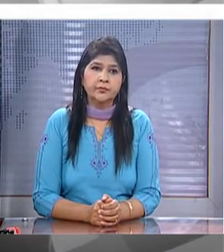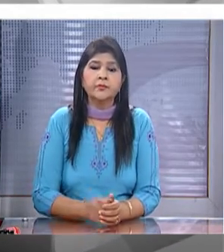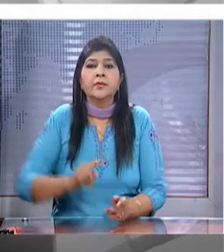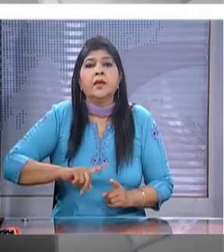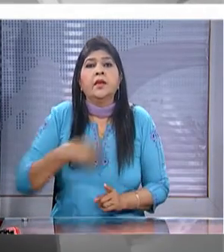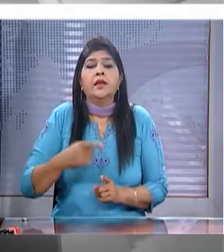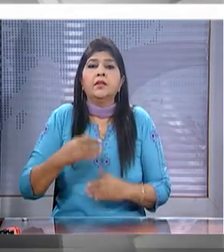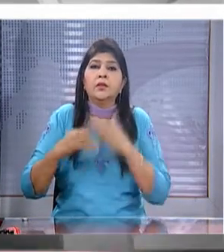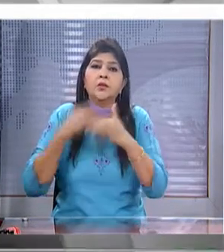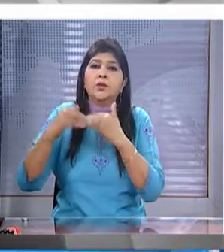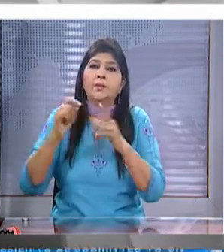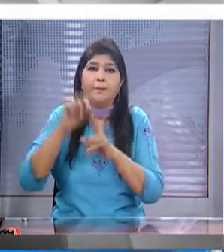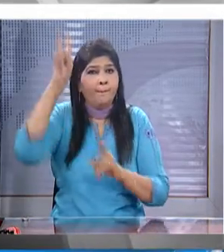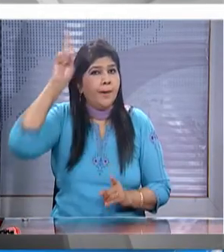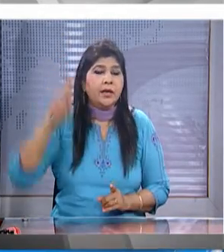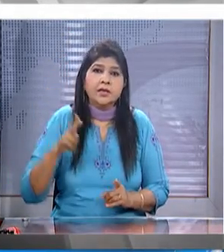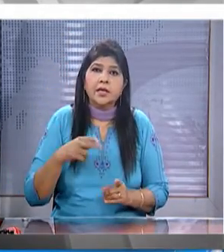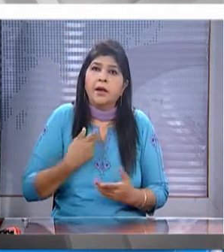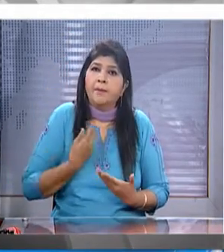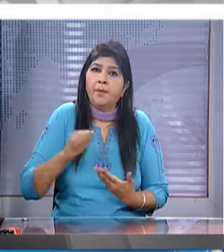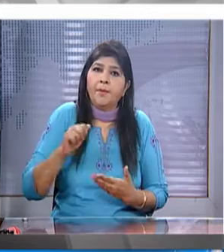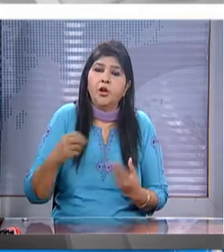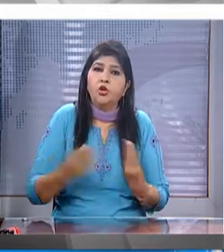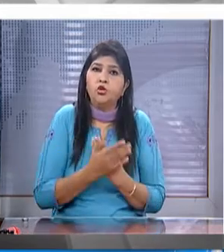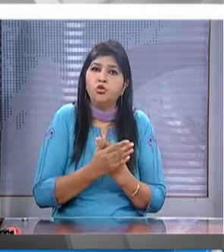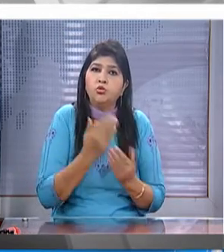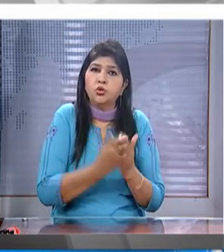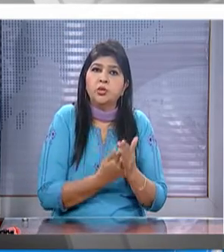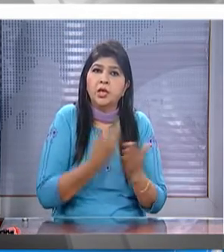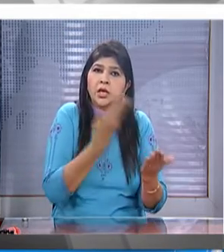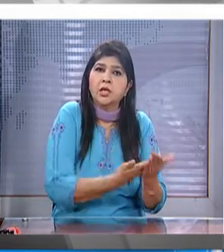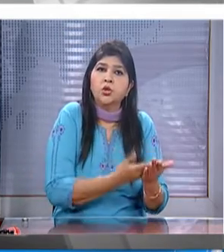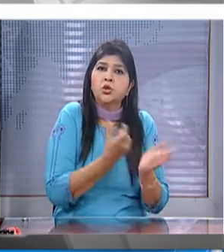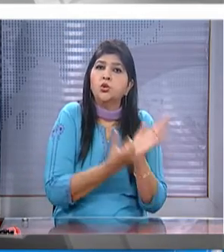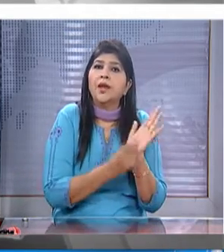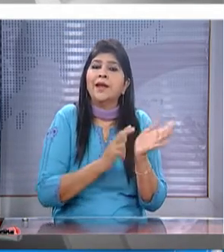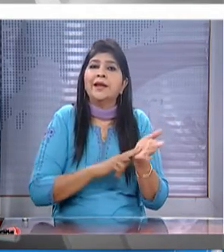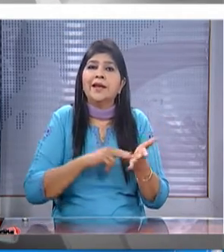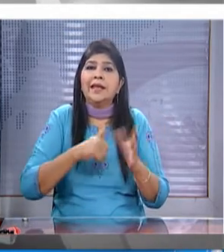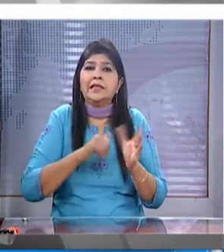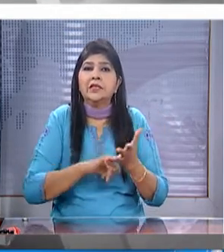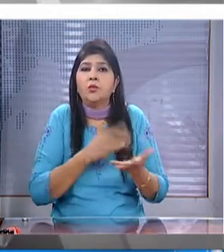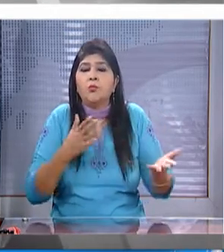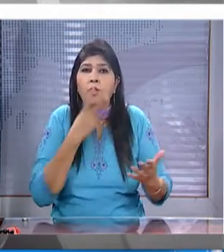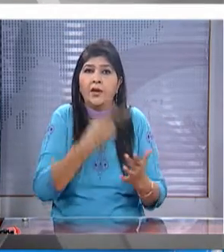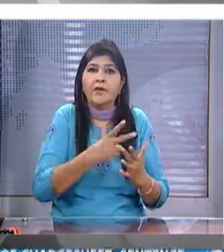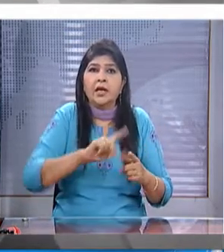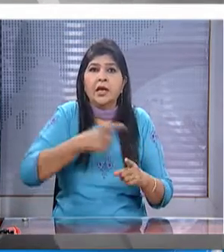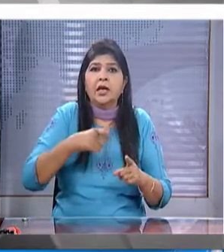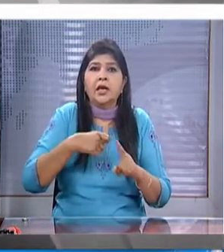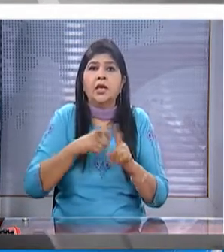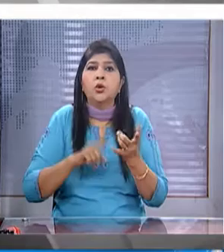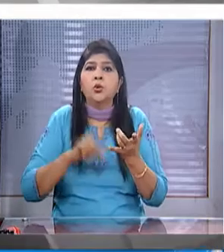in another development pakistan has prepared a new dossier to be submitted to the united nations with more evidence against